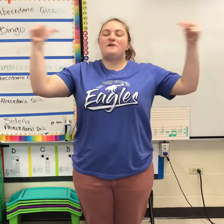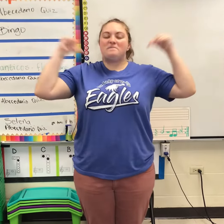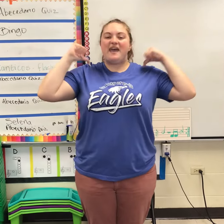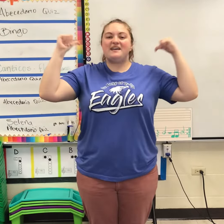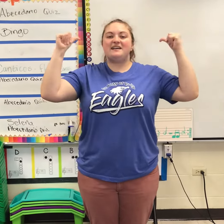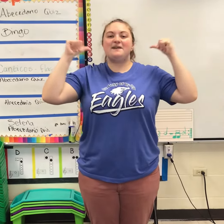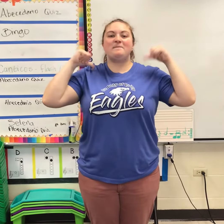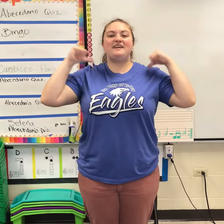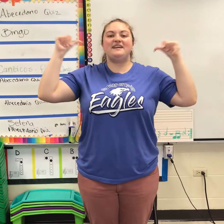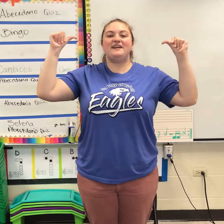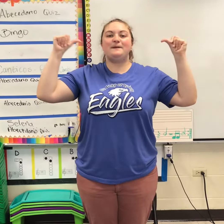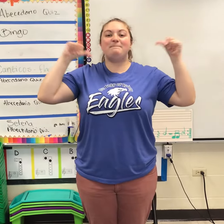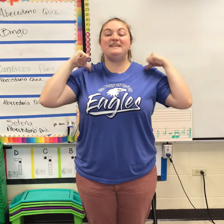making me me.